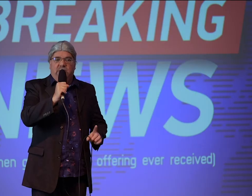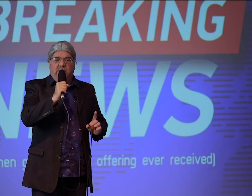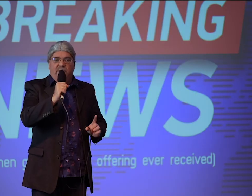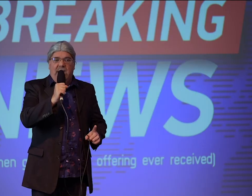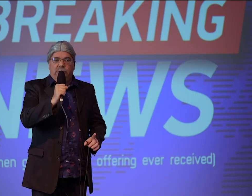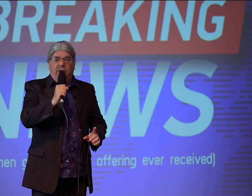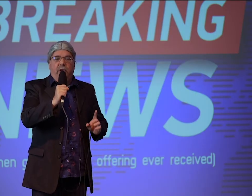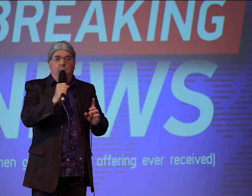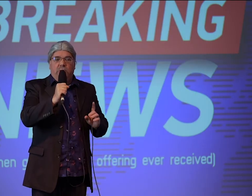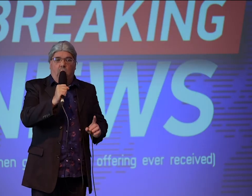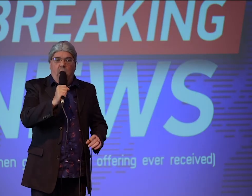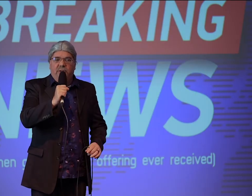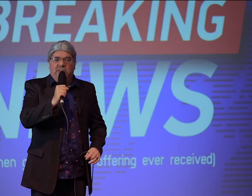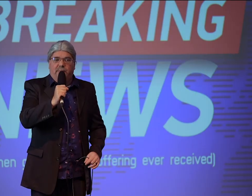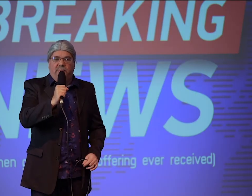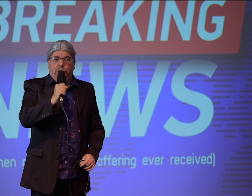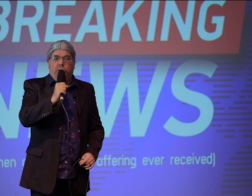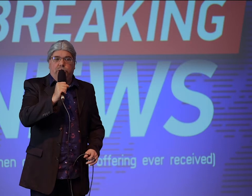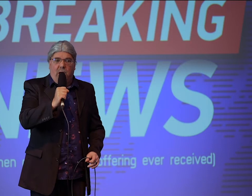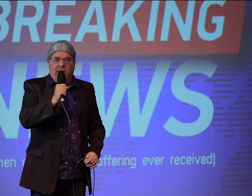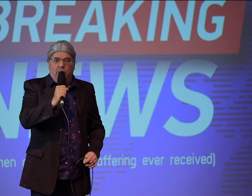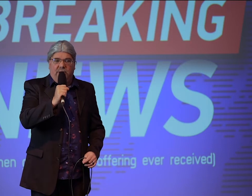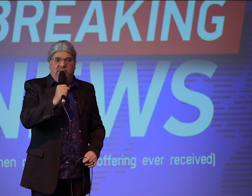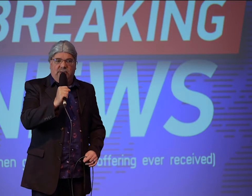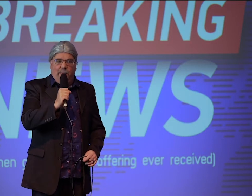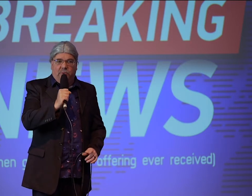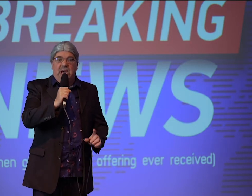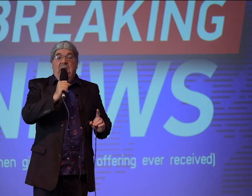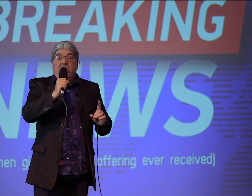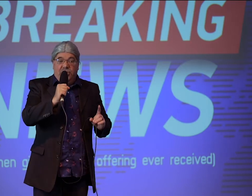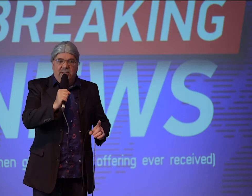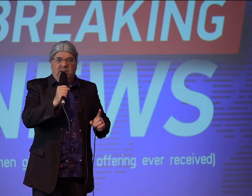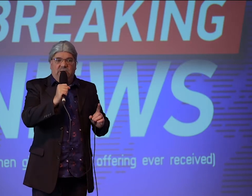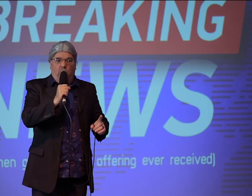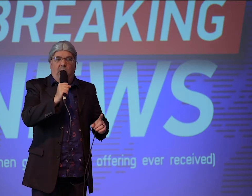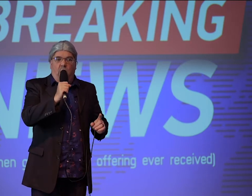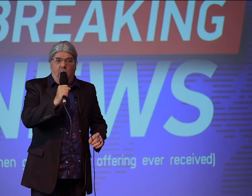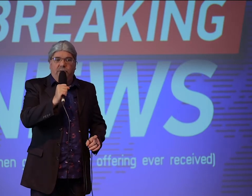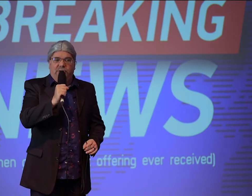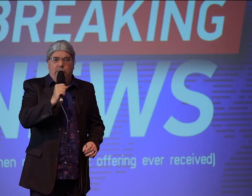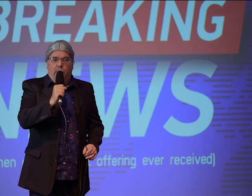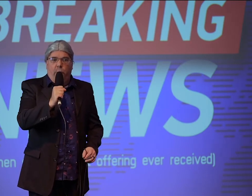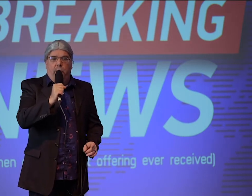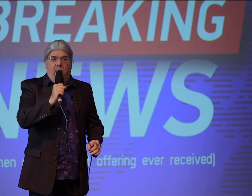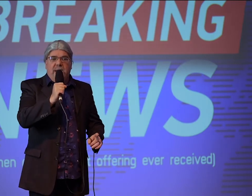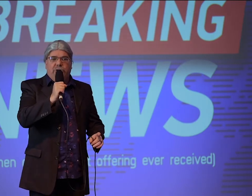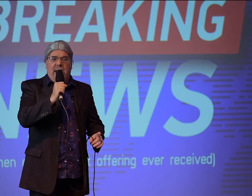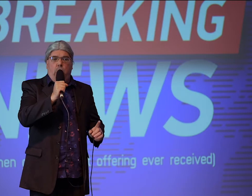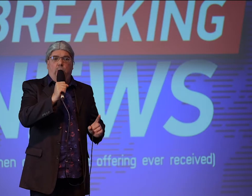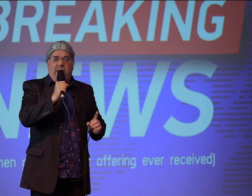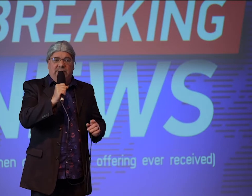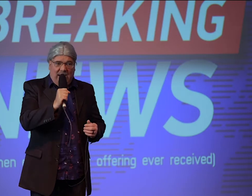Jesus of Nazareth was on the steps of the church talking with his disciples this is what our on the scene reporter